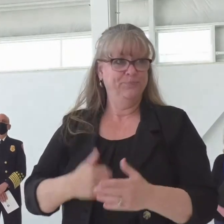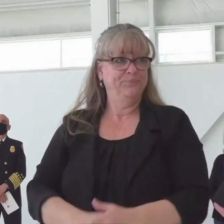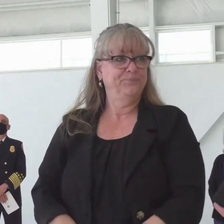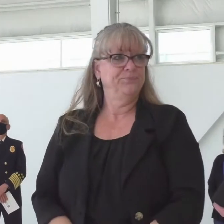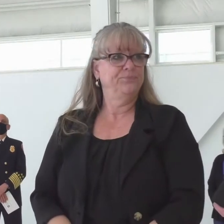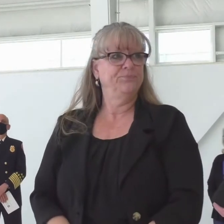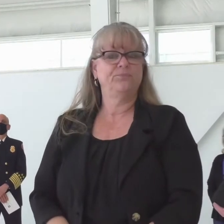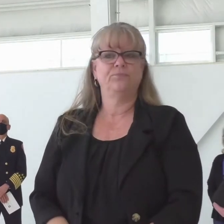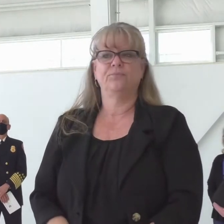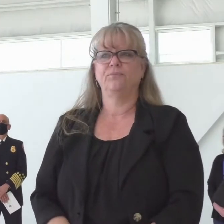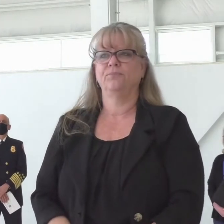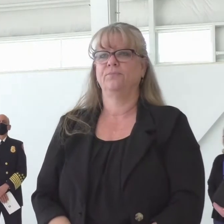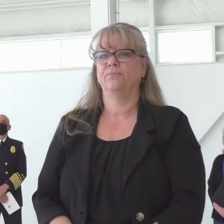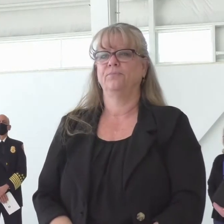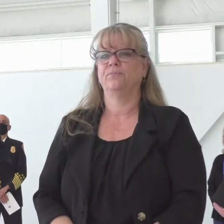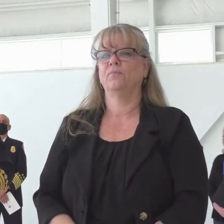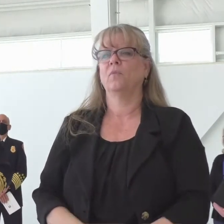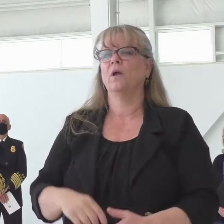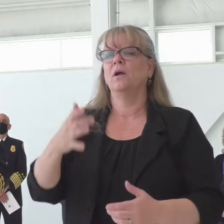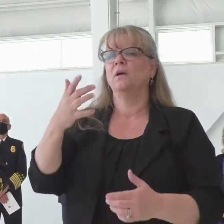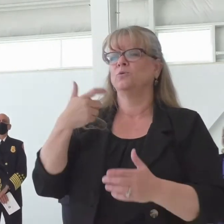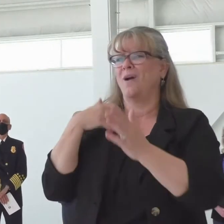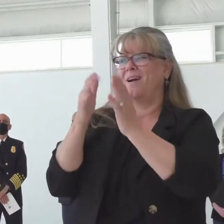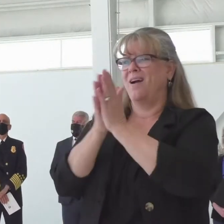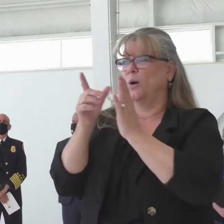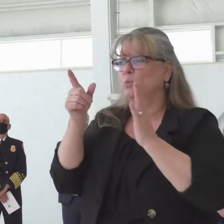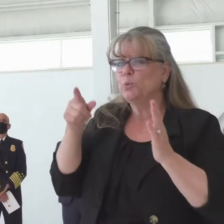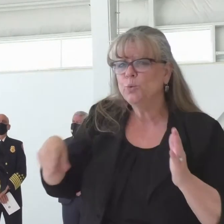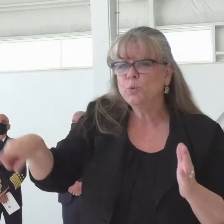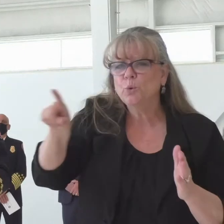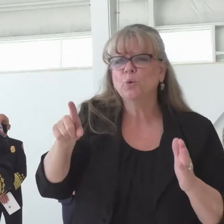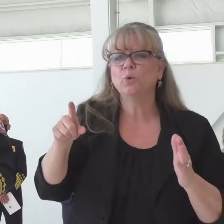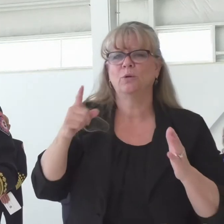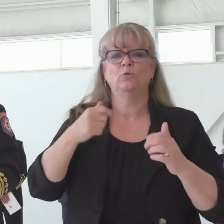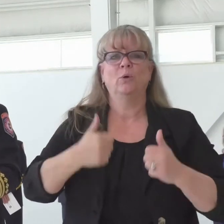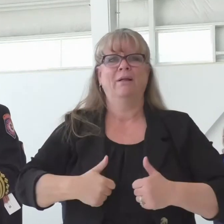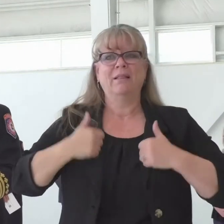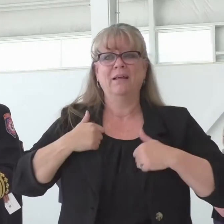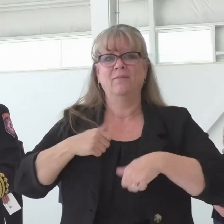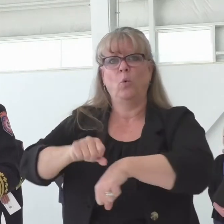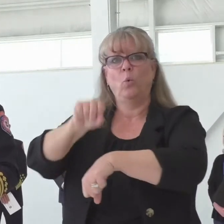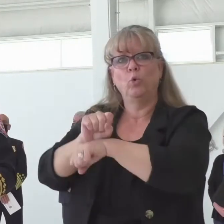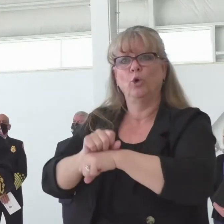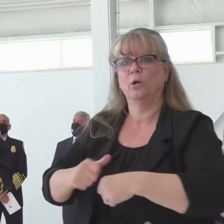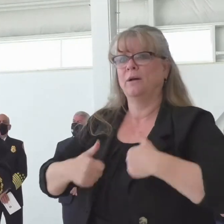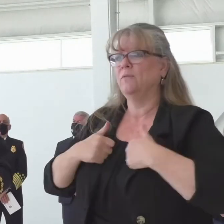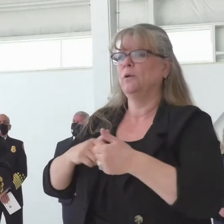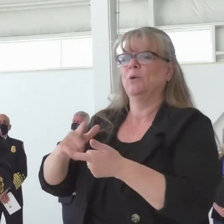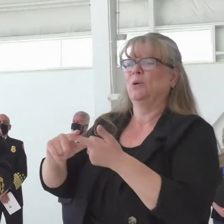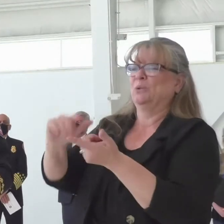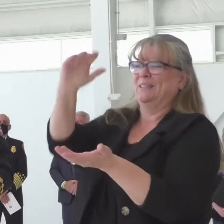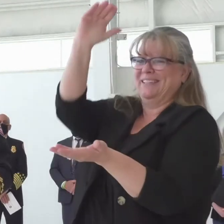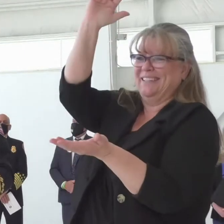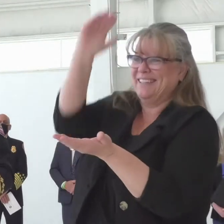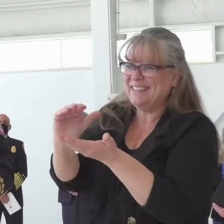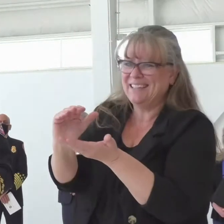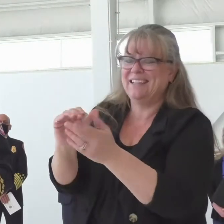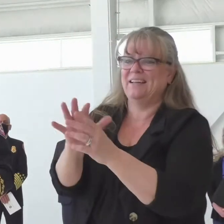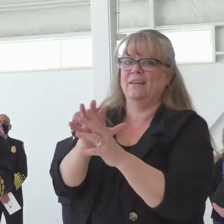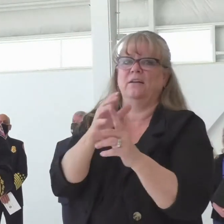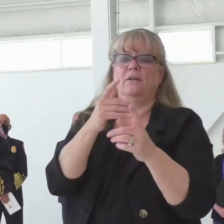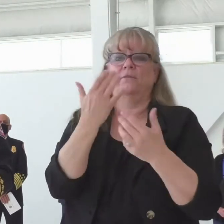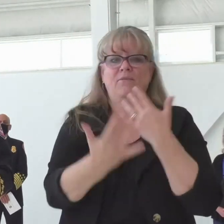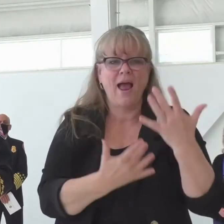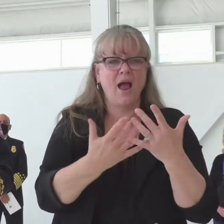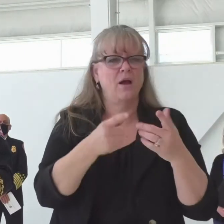We are calling on all of you that live, work, and play in Colorado to help reduce the impact of fires by being vigilant, respecting